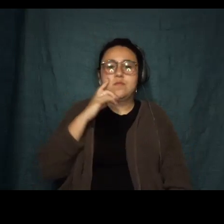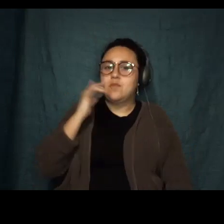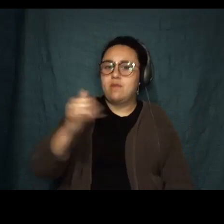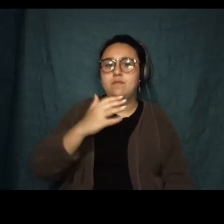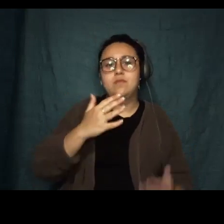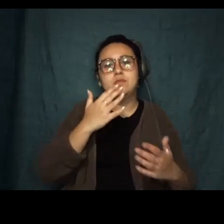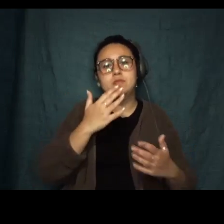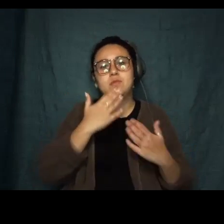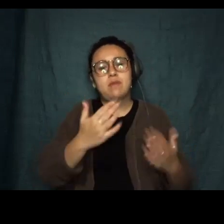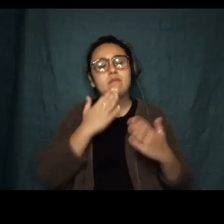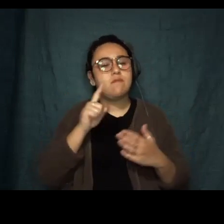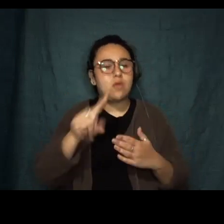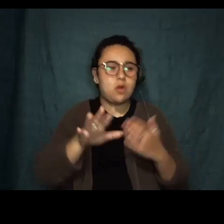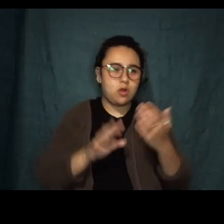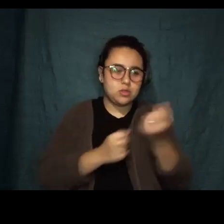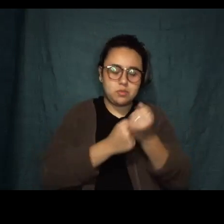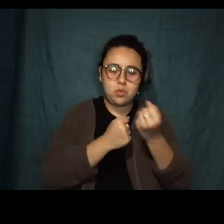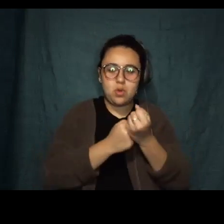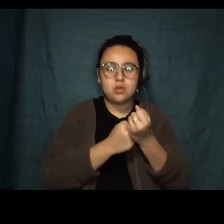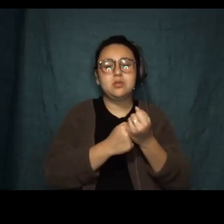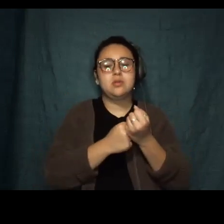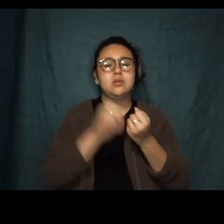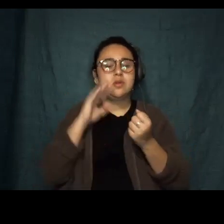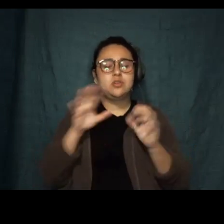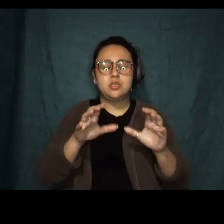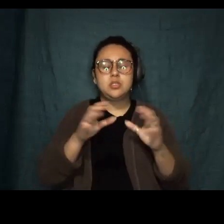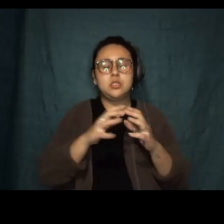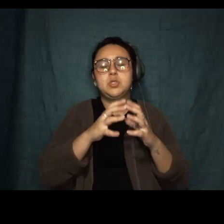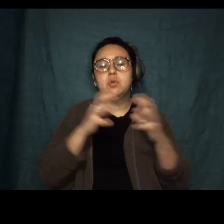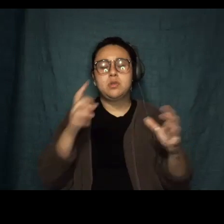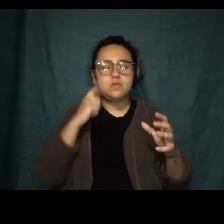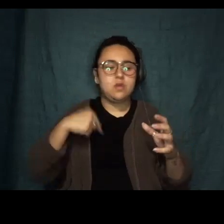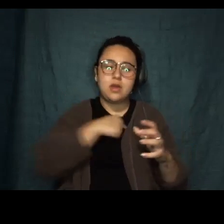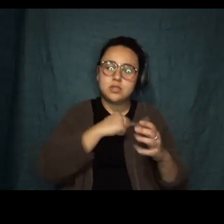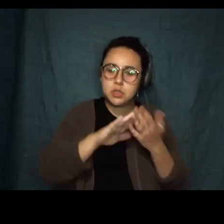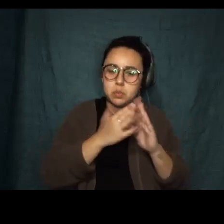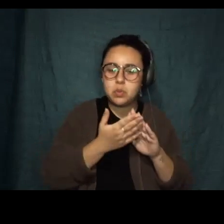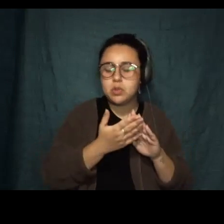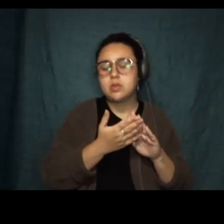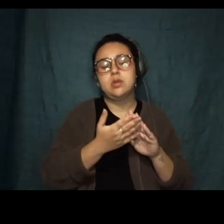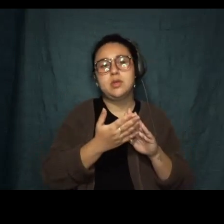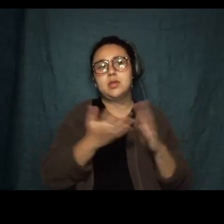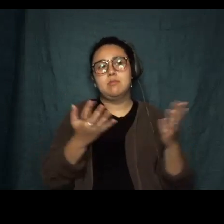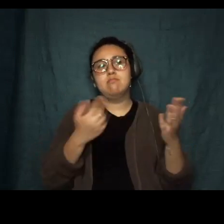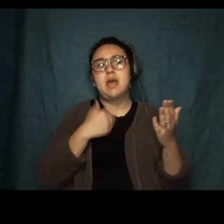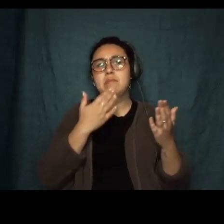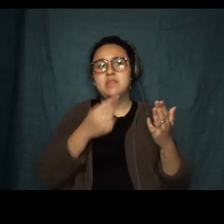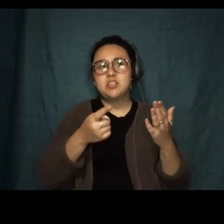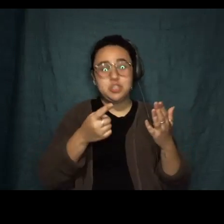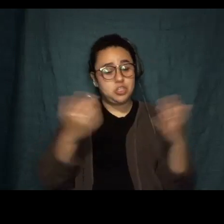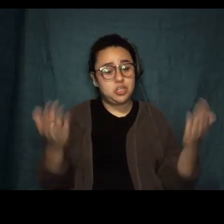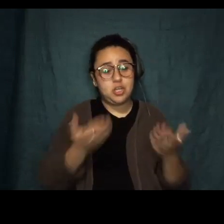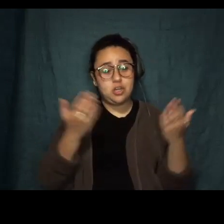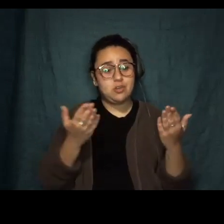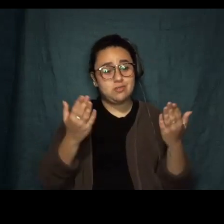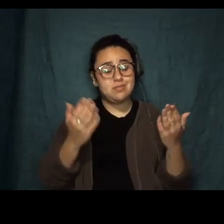support and I know that she does this for so many of us in the community and I am just thankful that she exists in the world